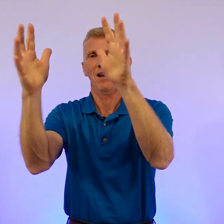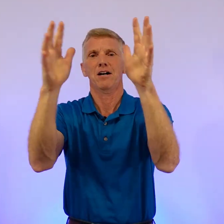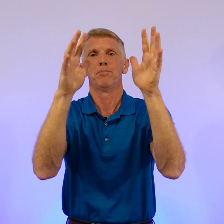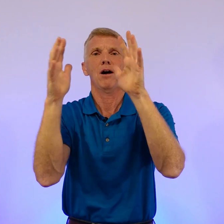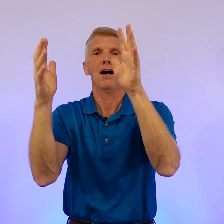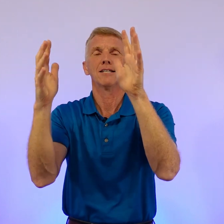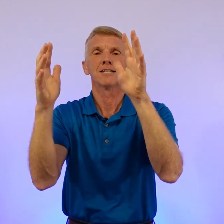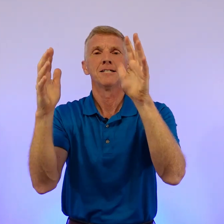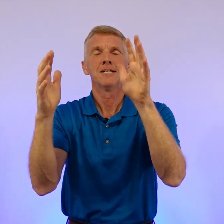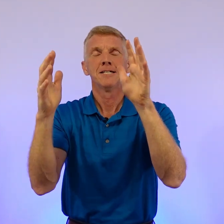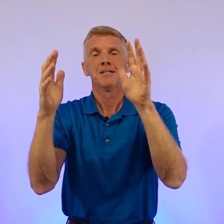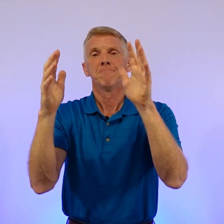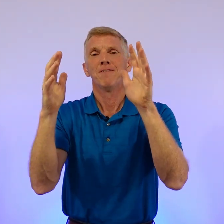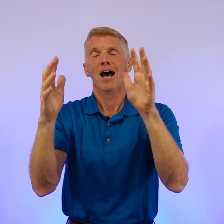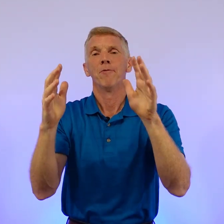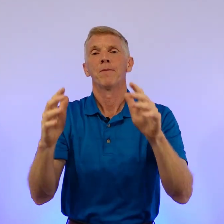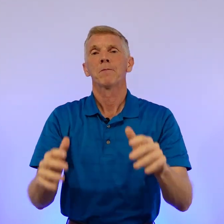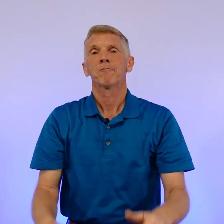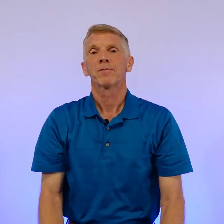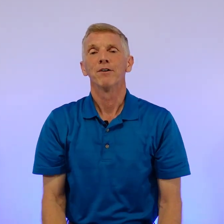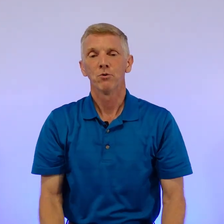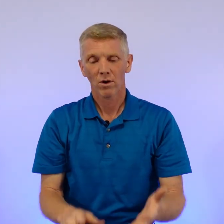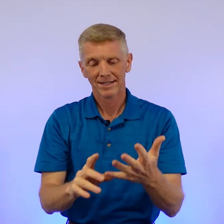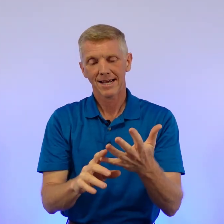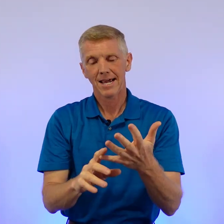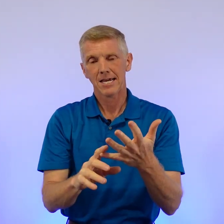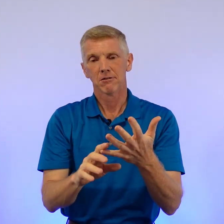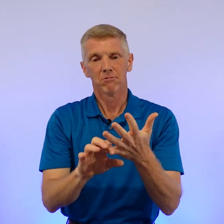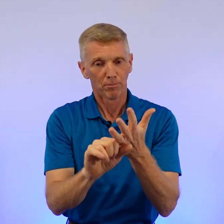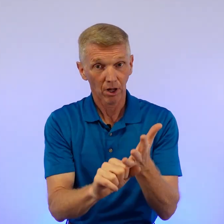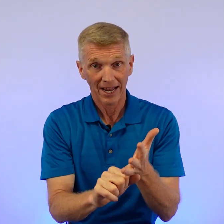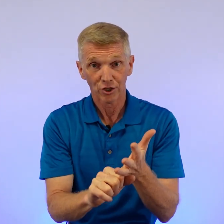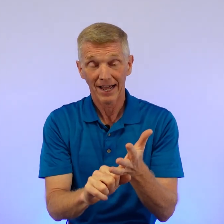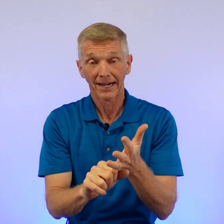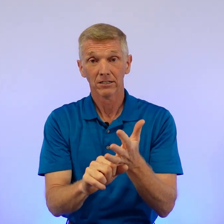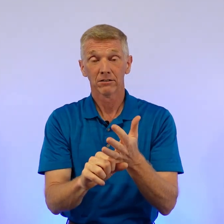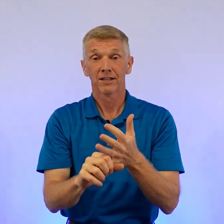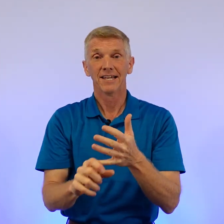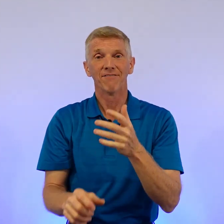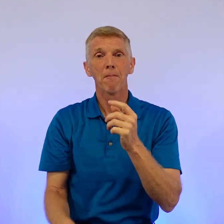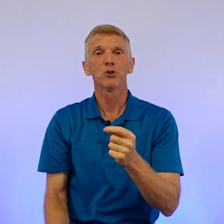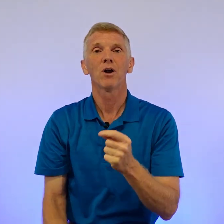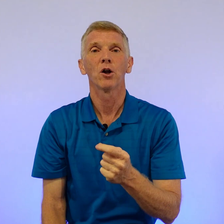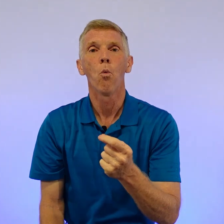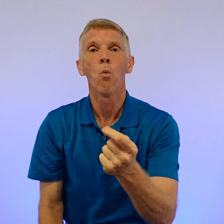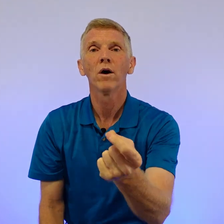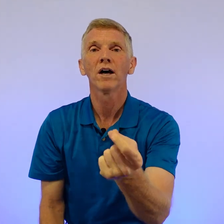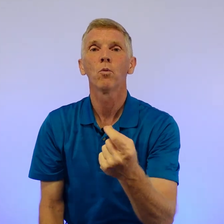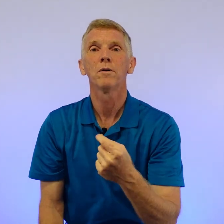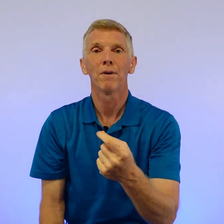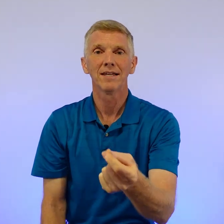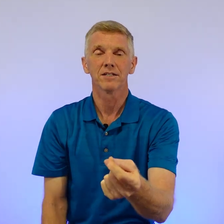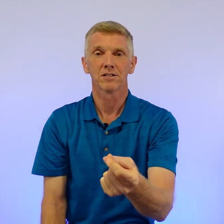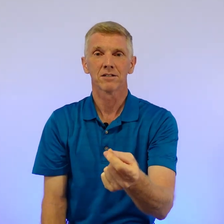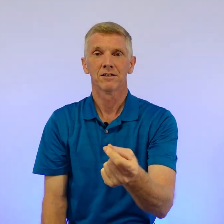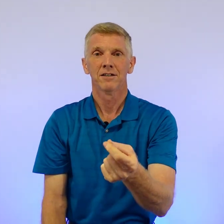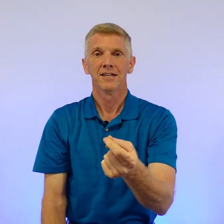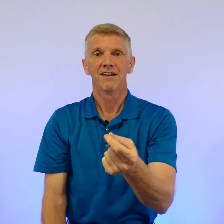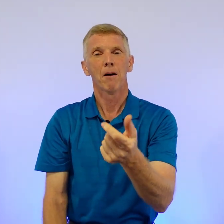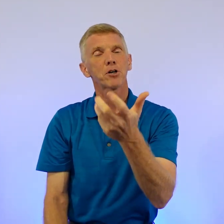right? Applause. Now, if you want to say applause, you got it. If I'm going to do it on a one-on-one basis, if I'm